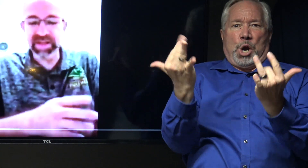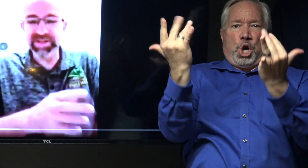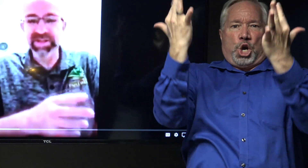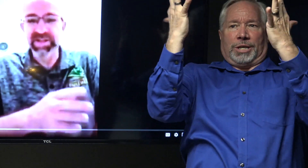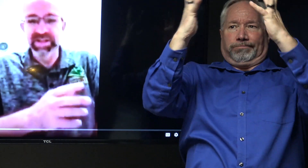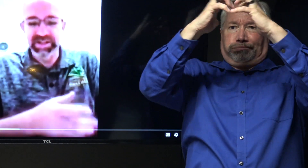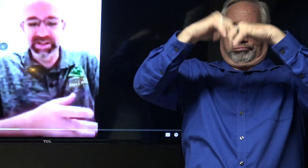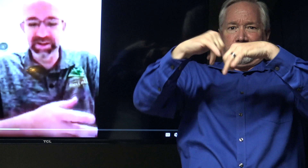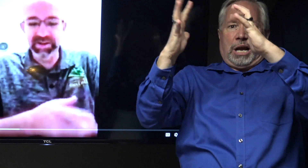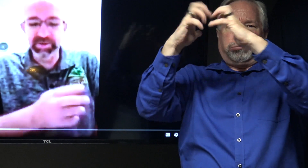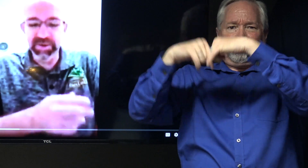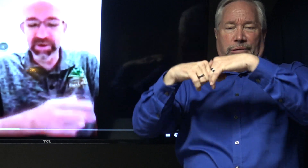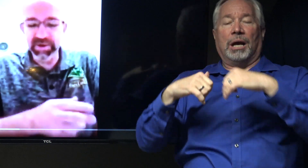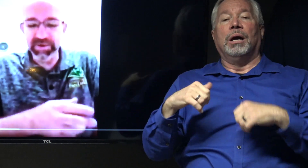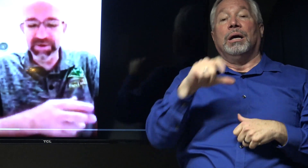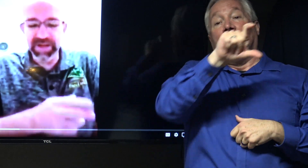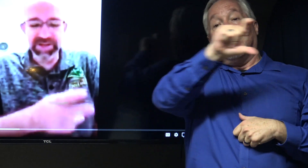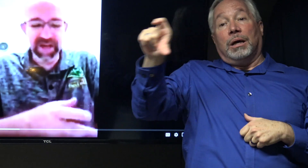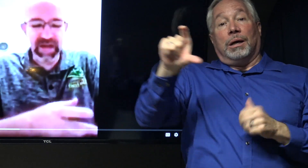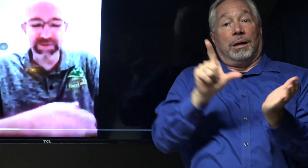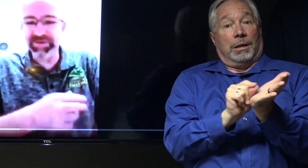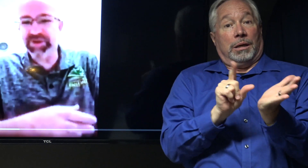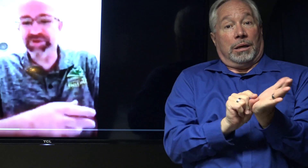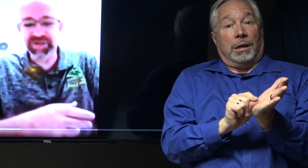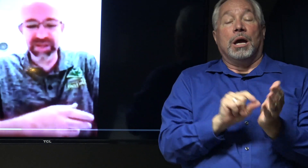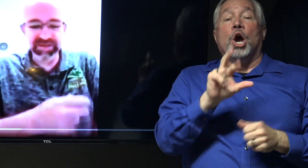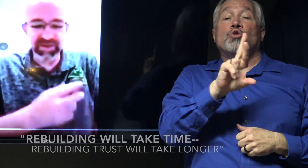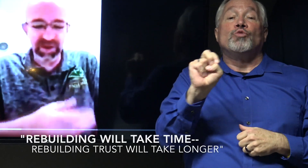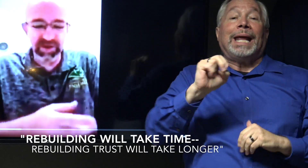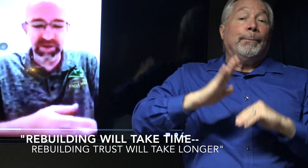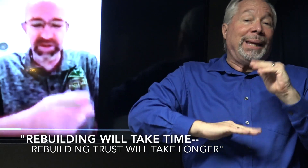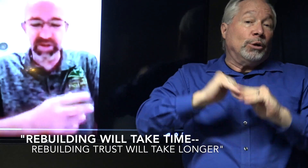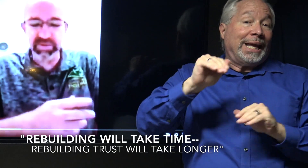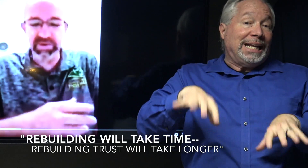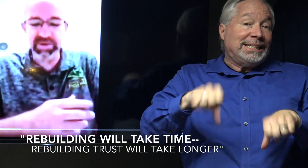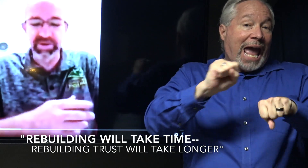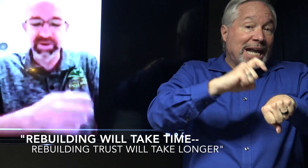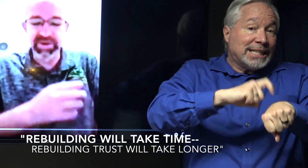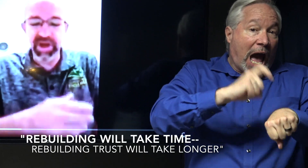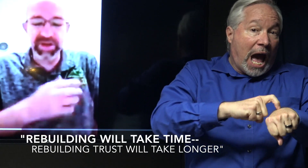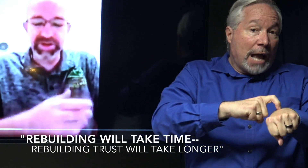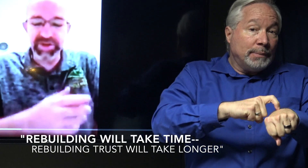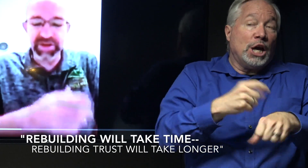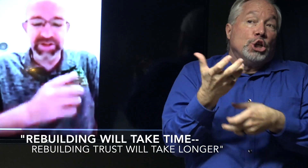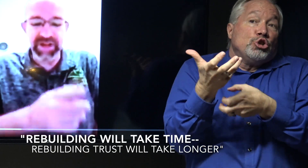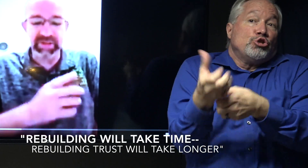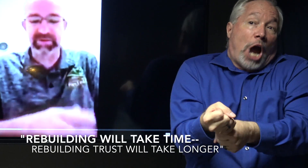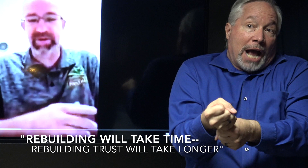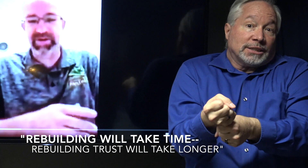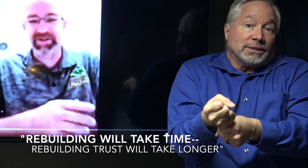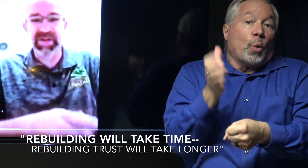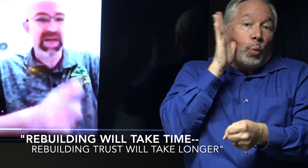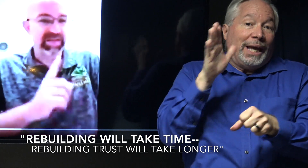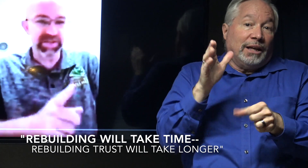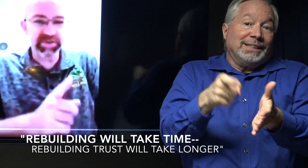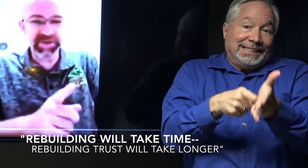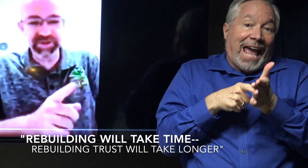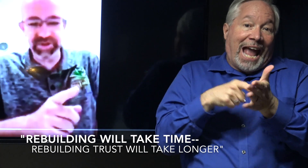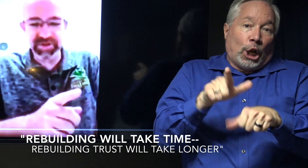headlines declared that rebuilding would take time, and trust would take even longer, and government could not do it in a timely fashion. And that's when I